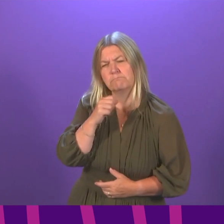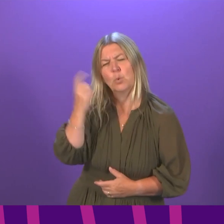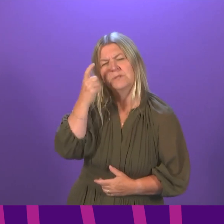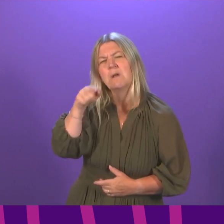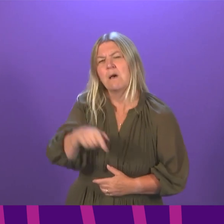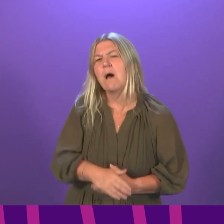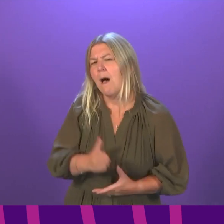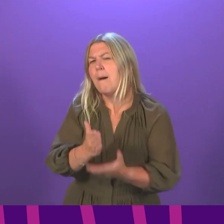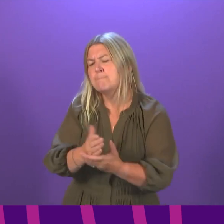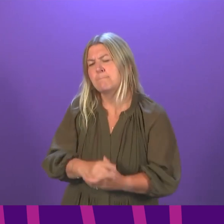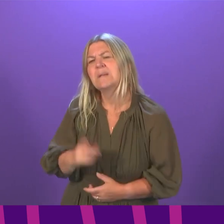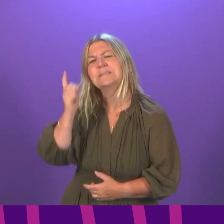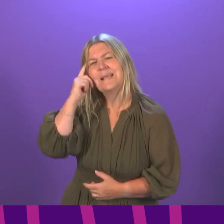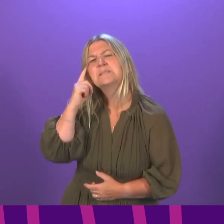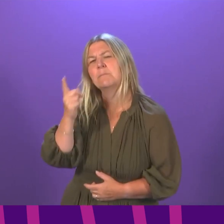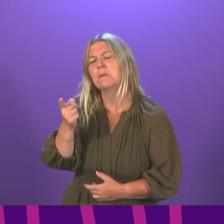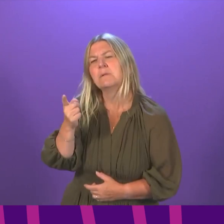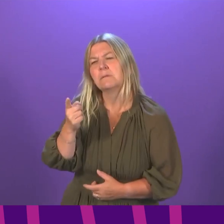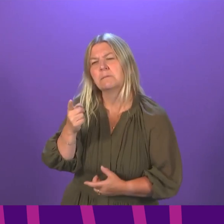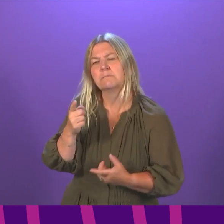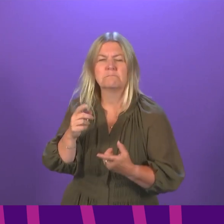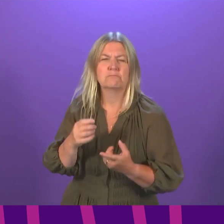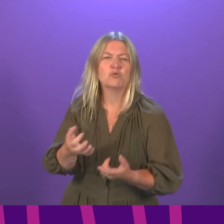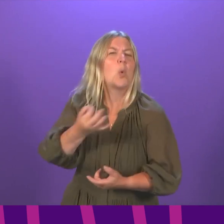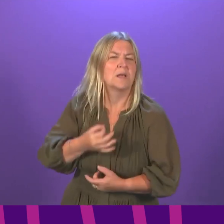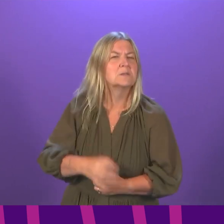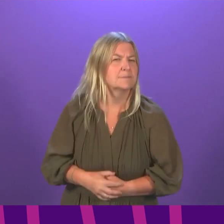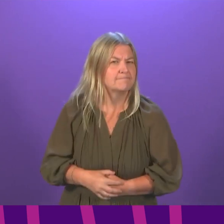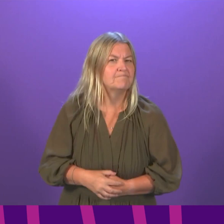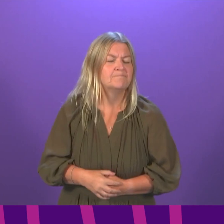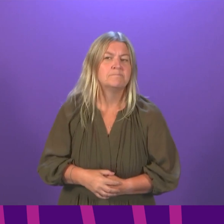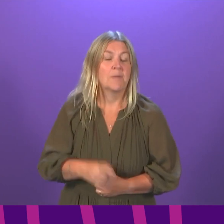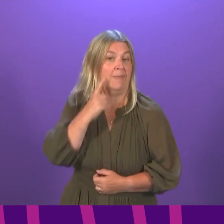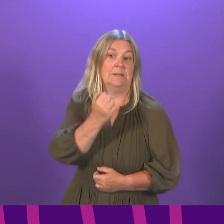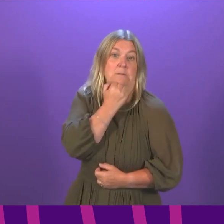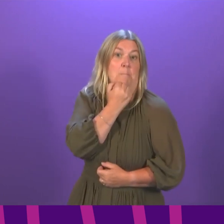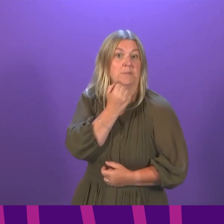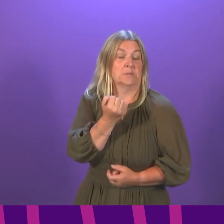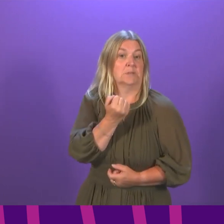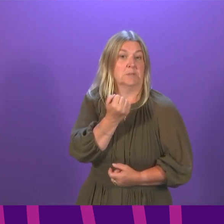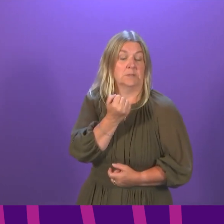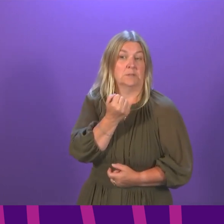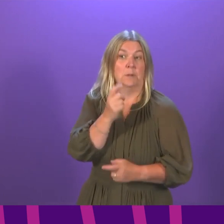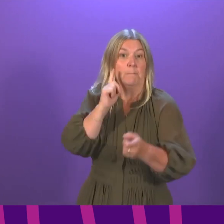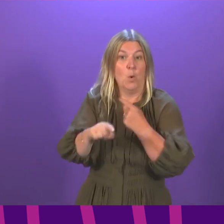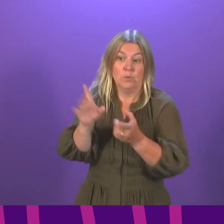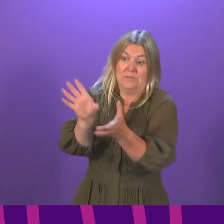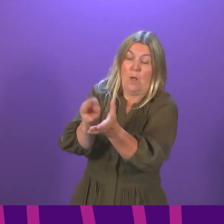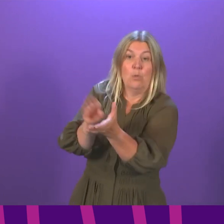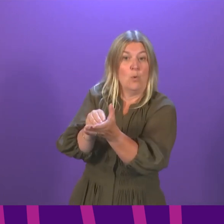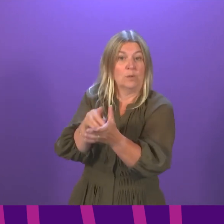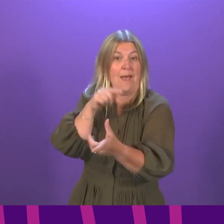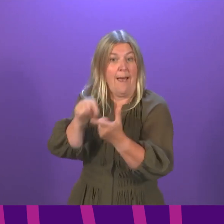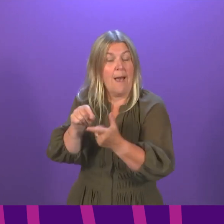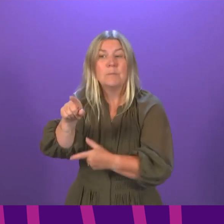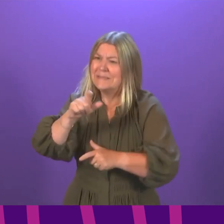a perfectly sensible suggestion. I think the numbers bear this out. The vast majority of people who have downloaded the app still have the app